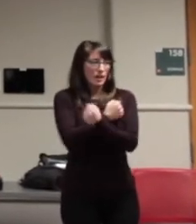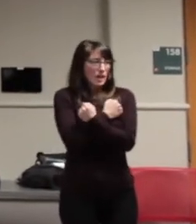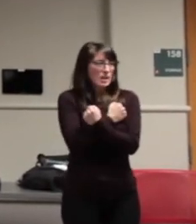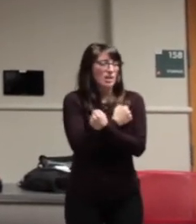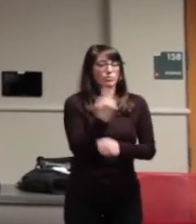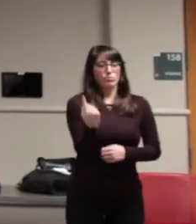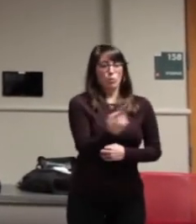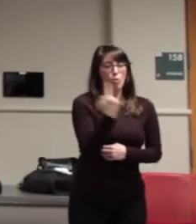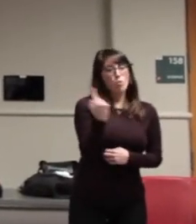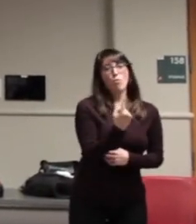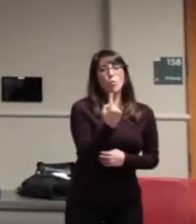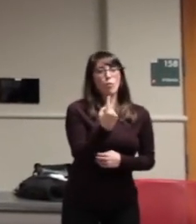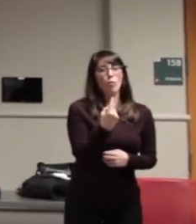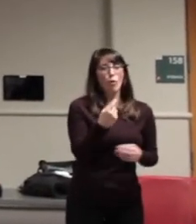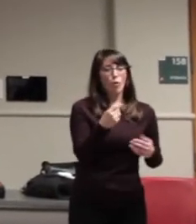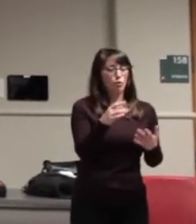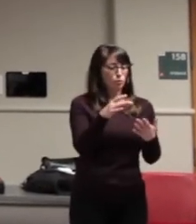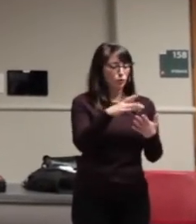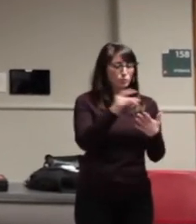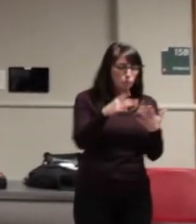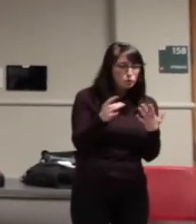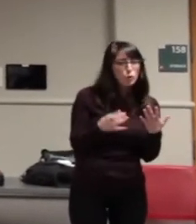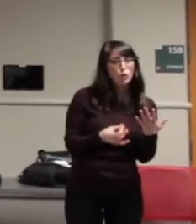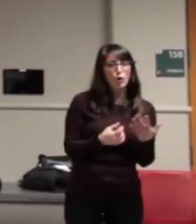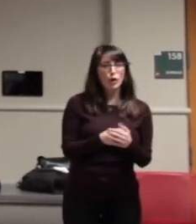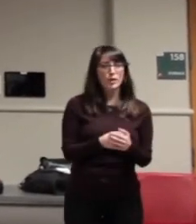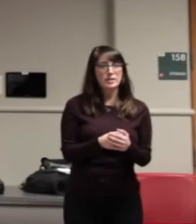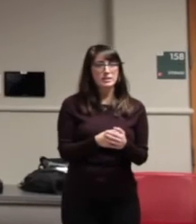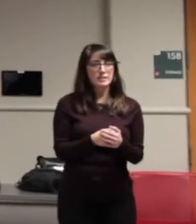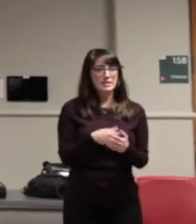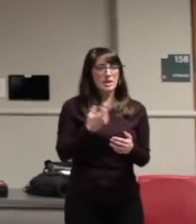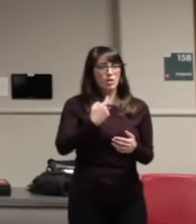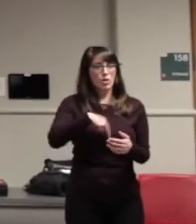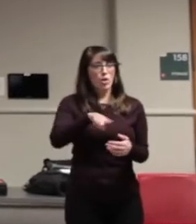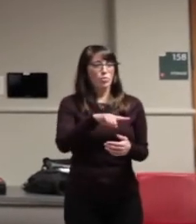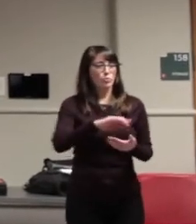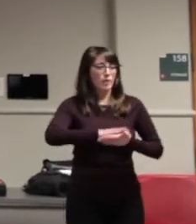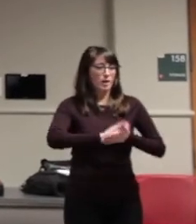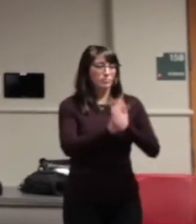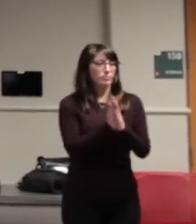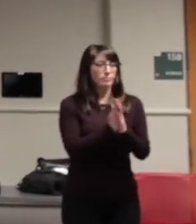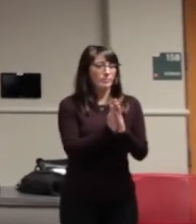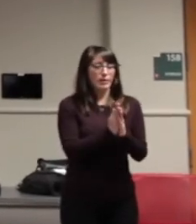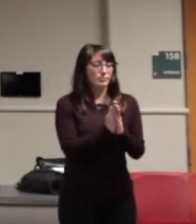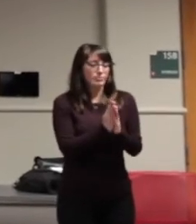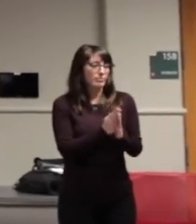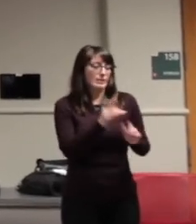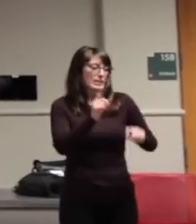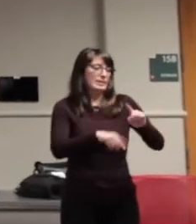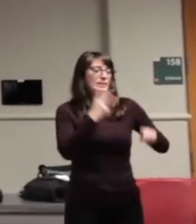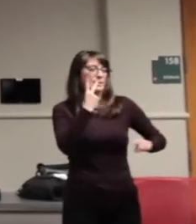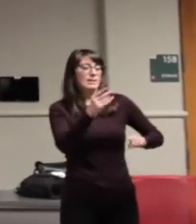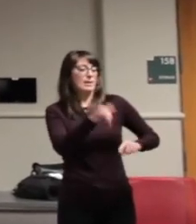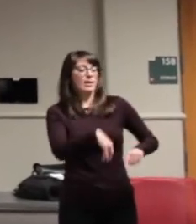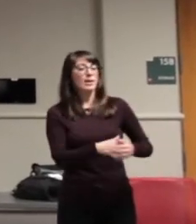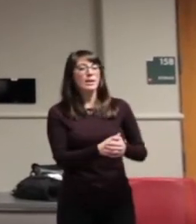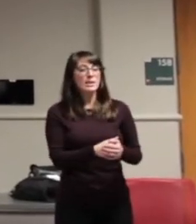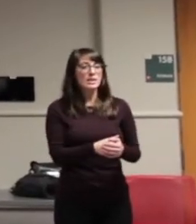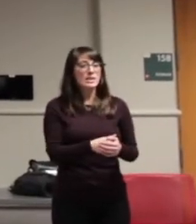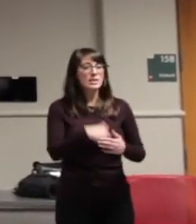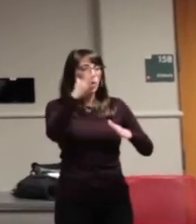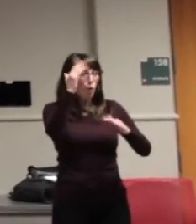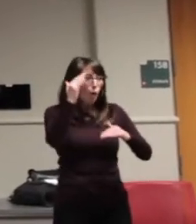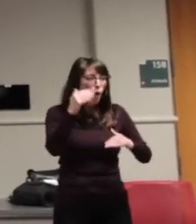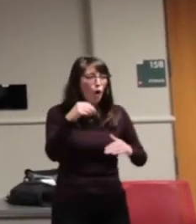is our only option, to feel what we've become blind to. Holding pain, we call it currency. Flipping hope, we call it